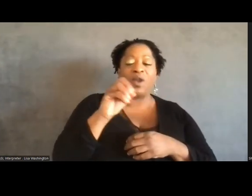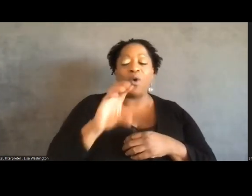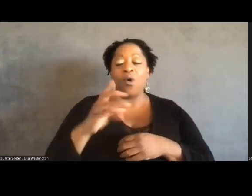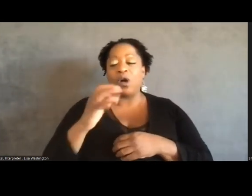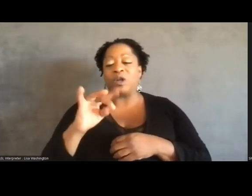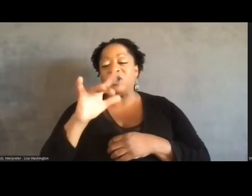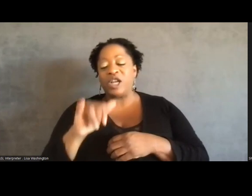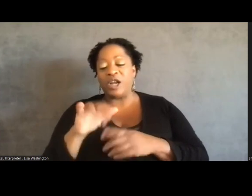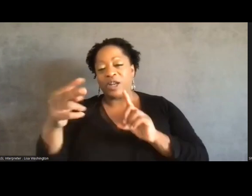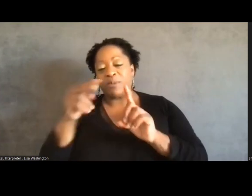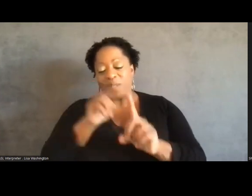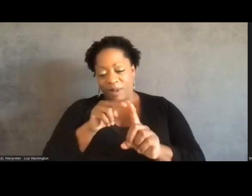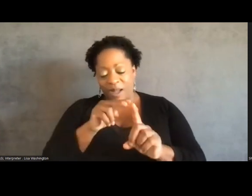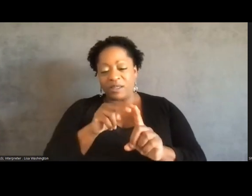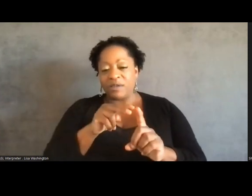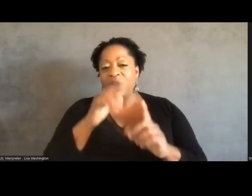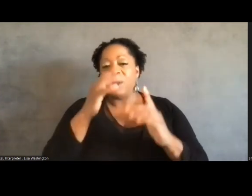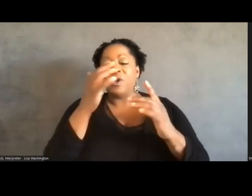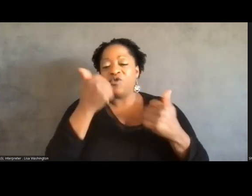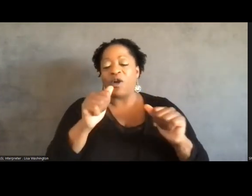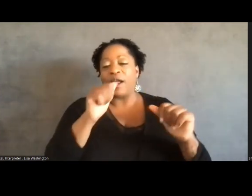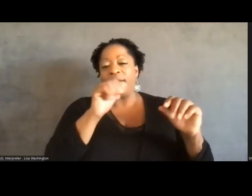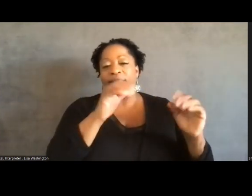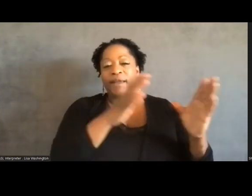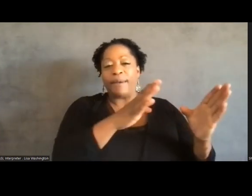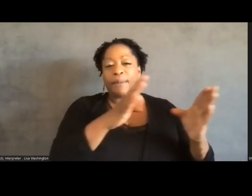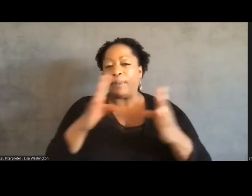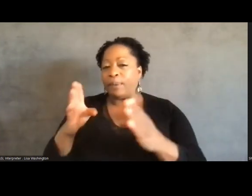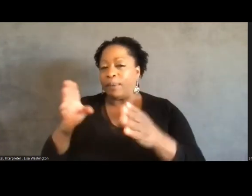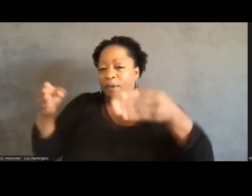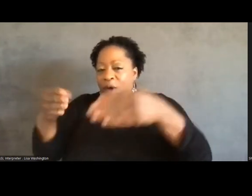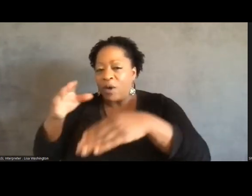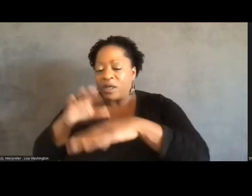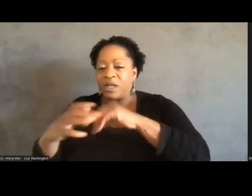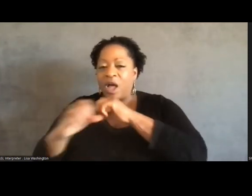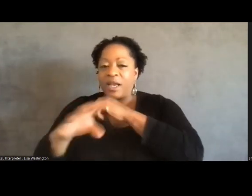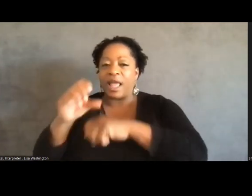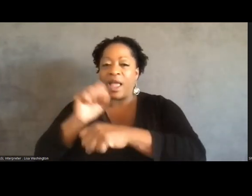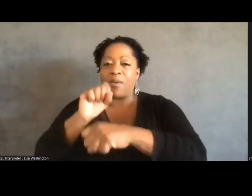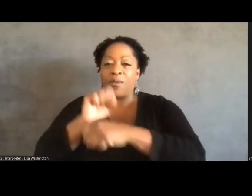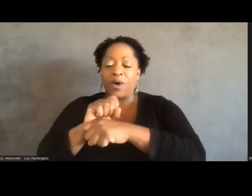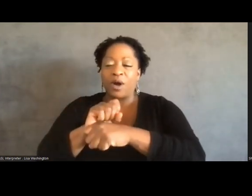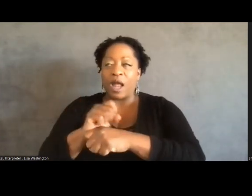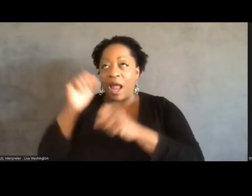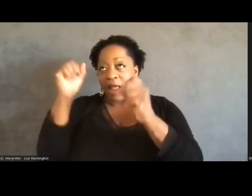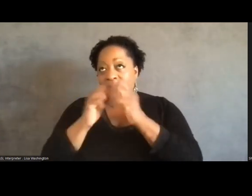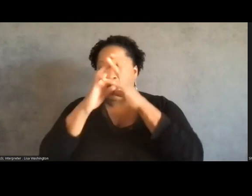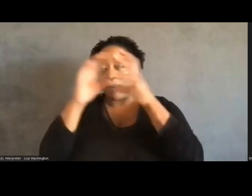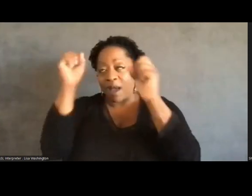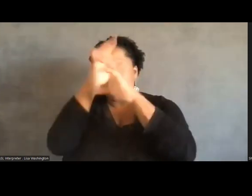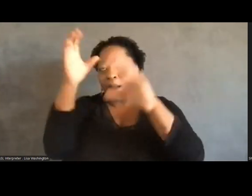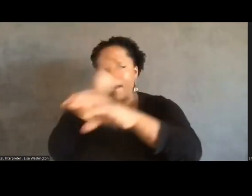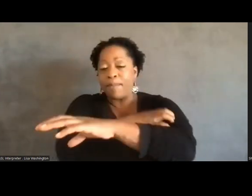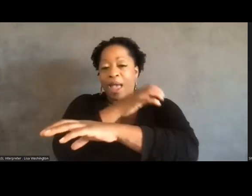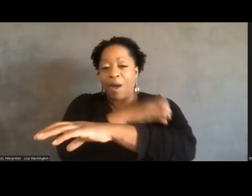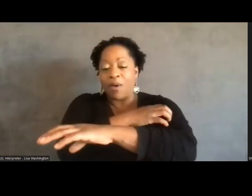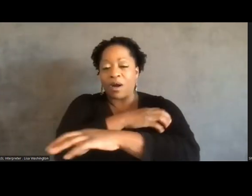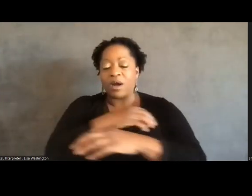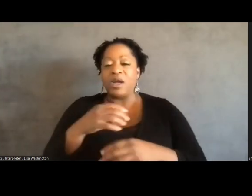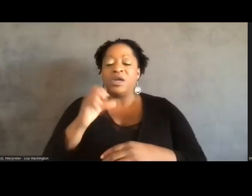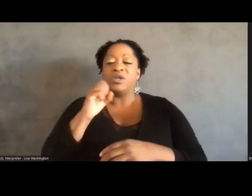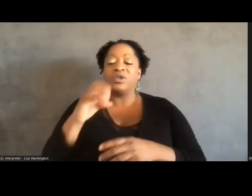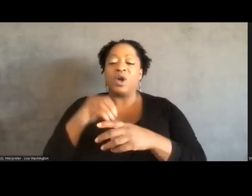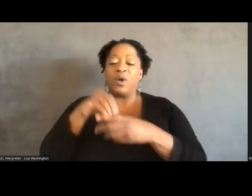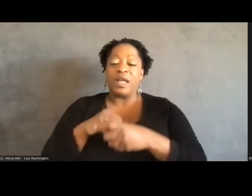trying to move people into campaign work, um, and think about building power so that we didn't need to operate bail funds in Illinois.